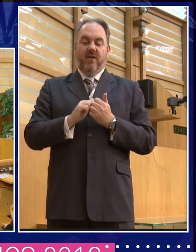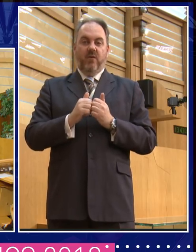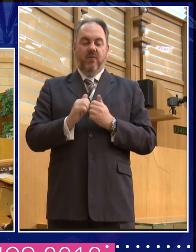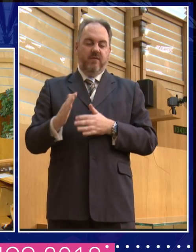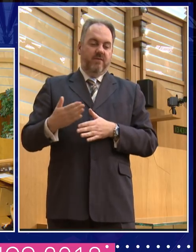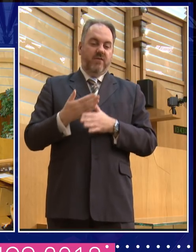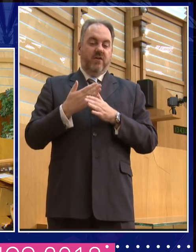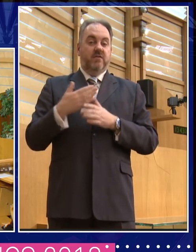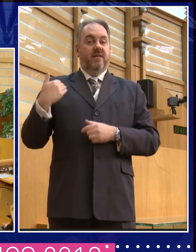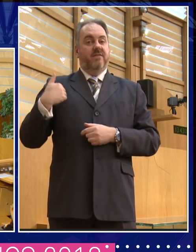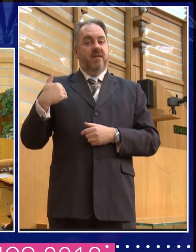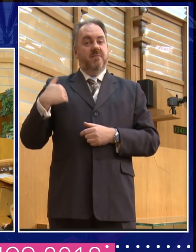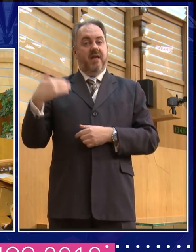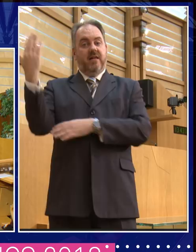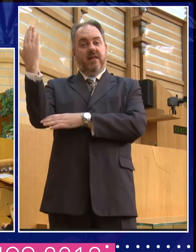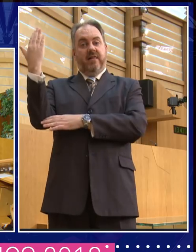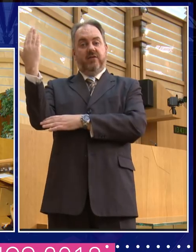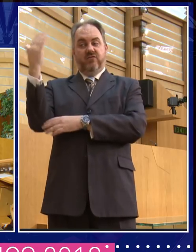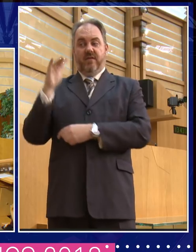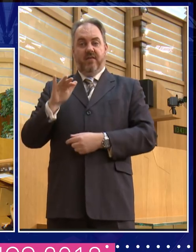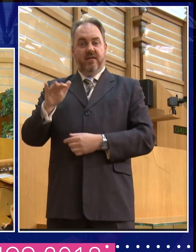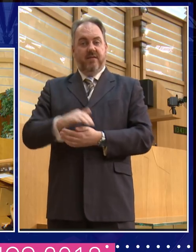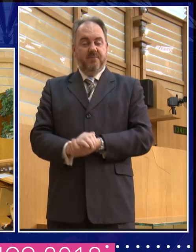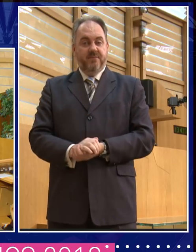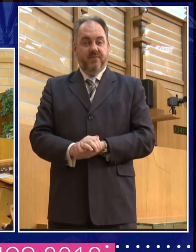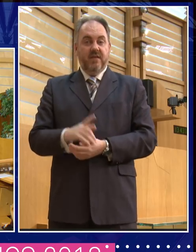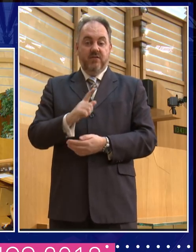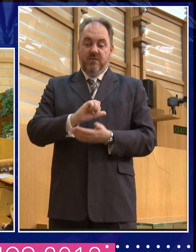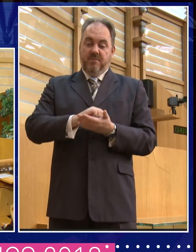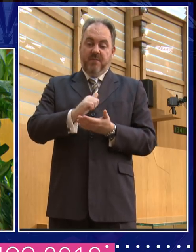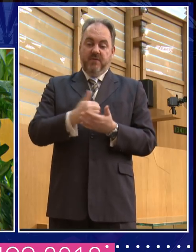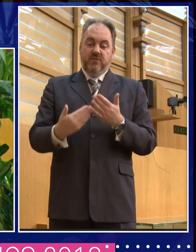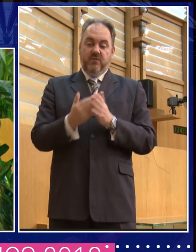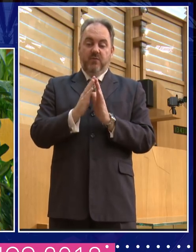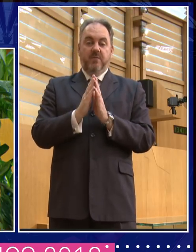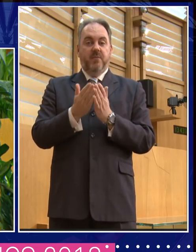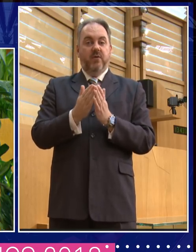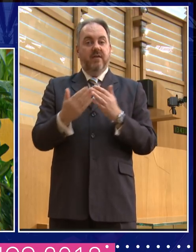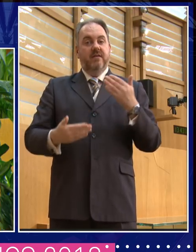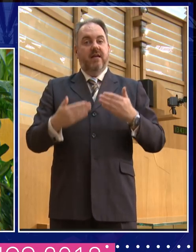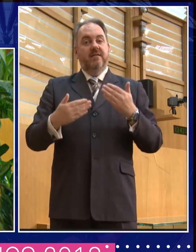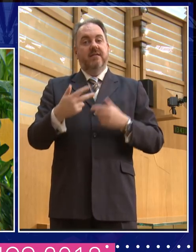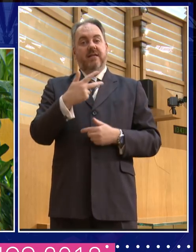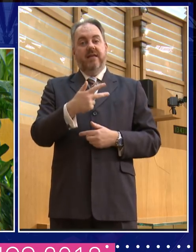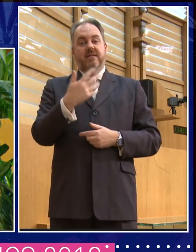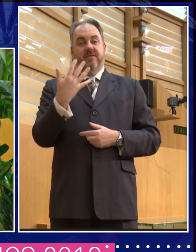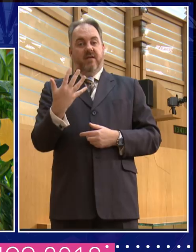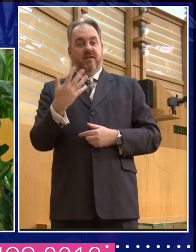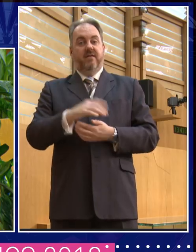in the faculty. Her first book was published in 1985, Rome in the Late Republic, praise as an accessible